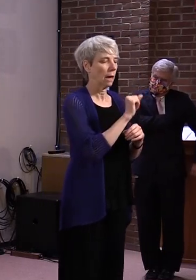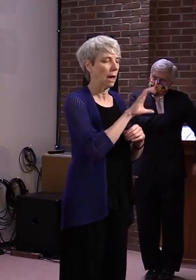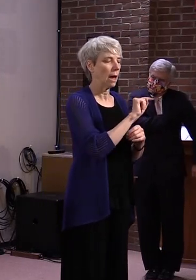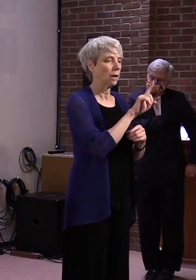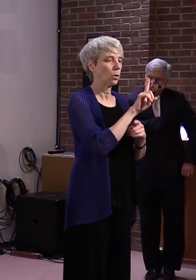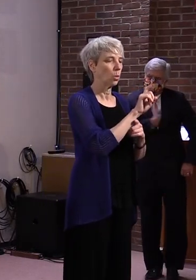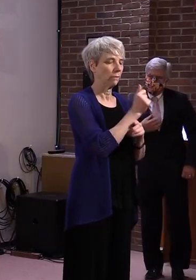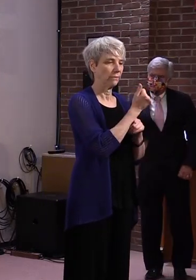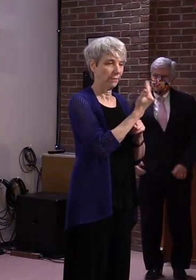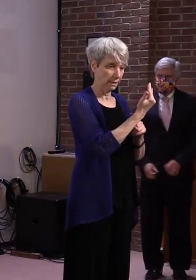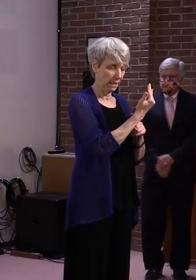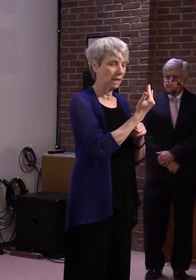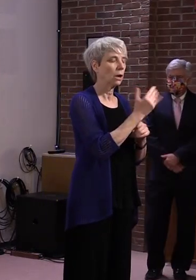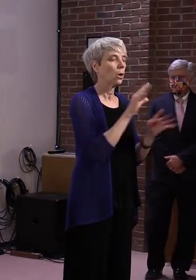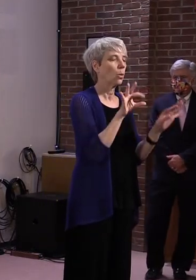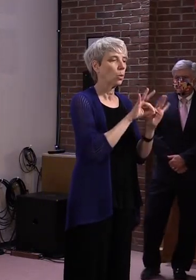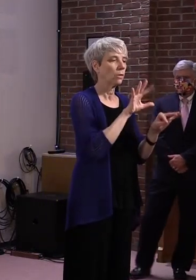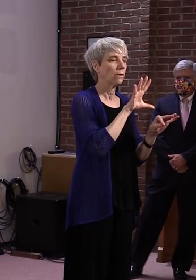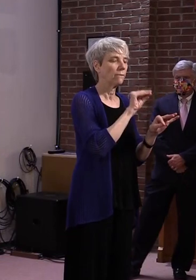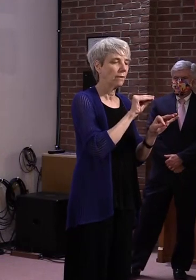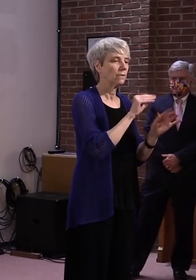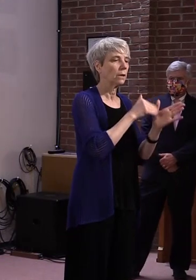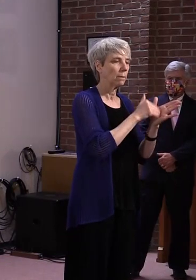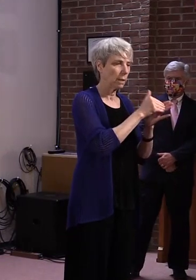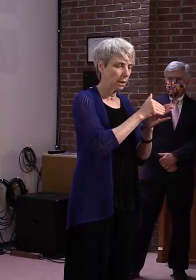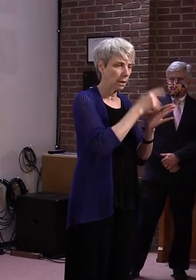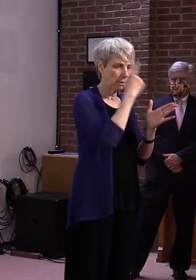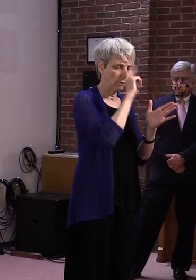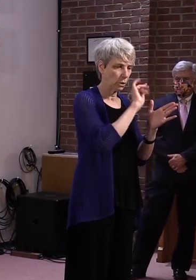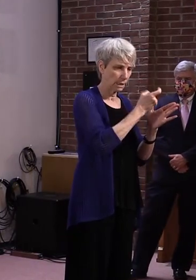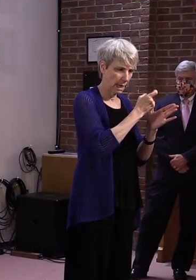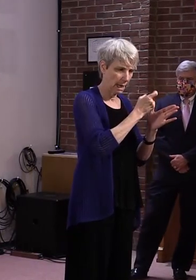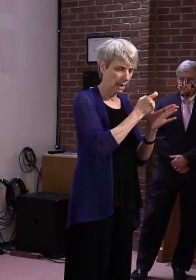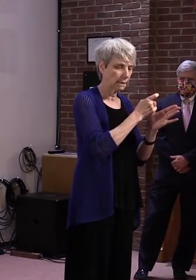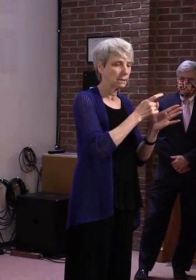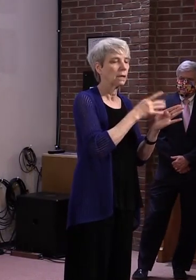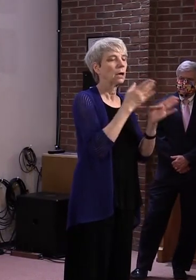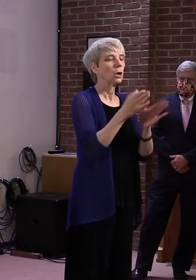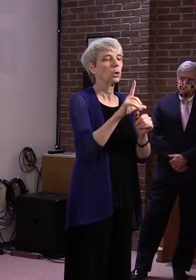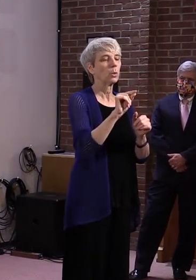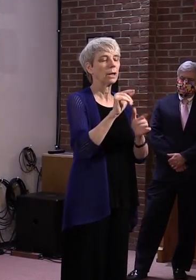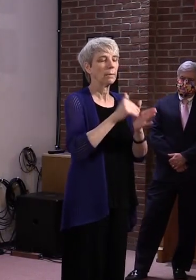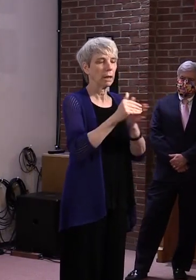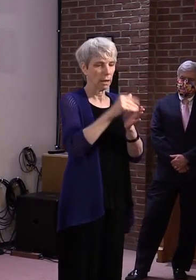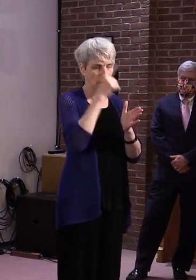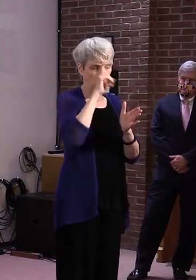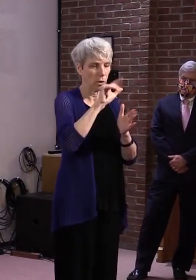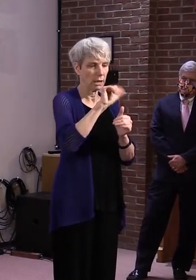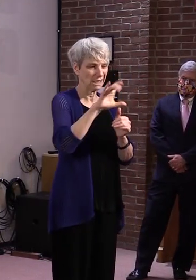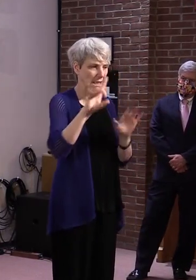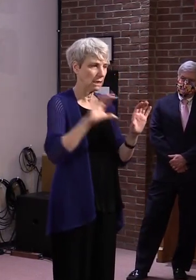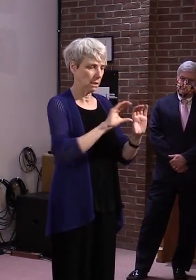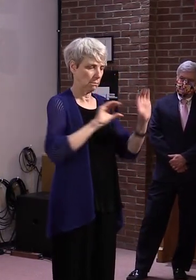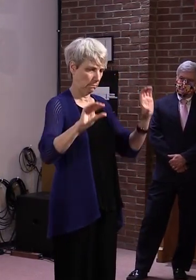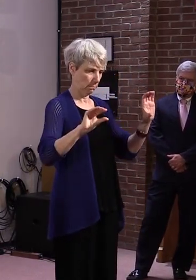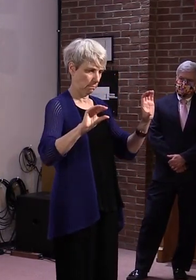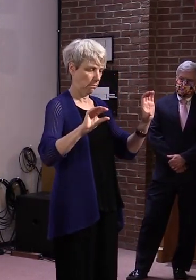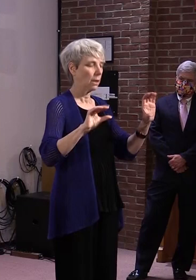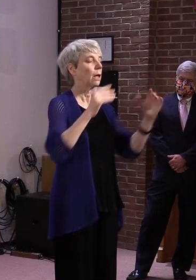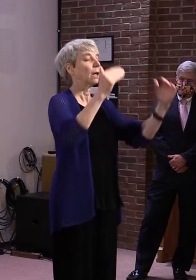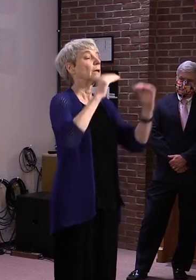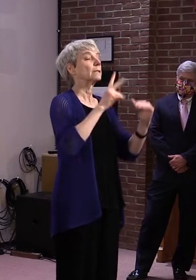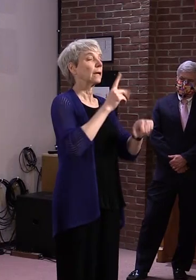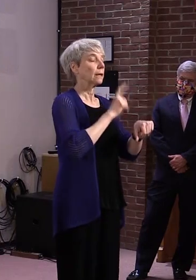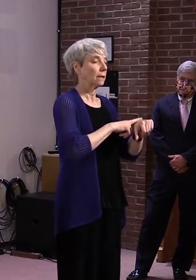funds are $50 million for tax and $20 for ACCD. And the second tranche will